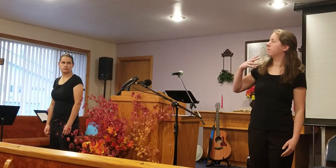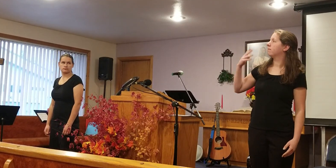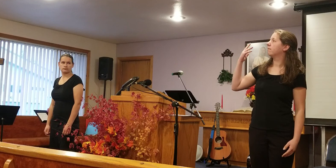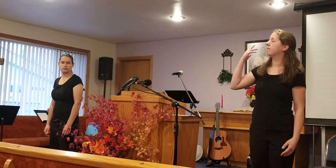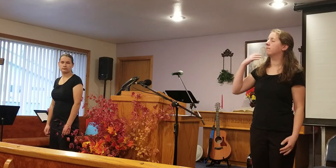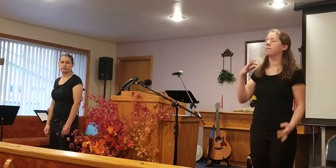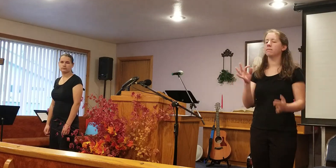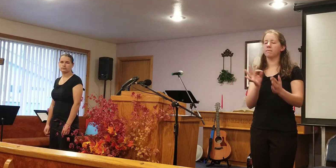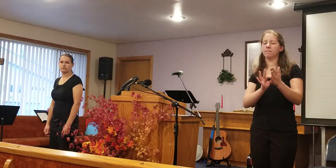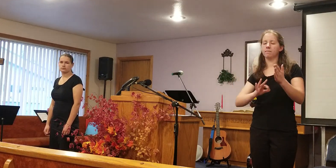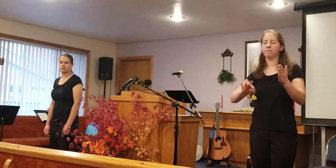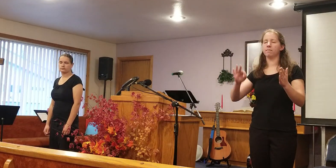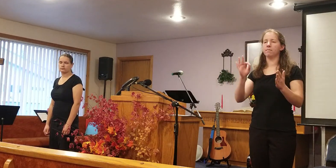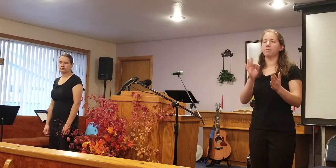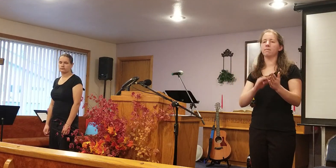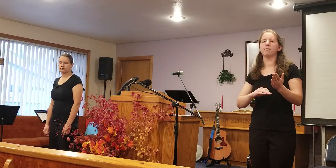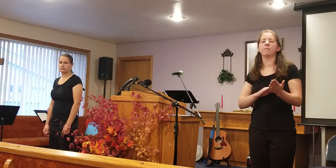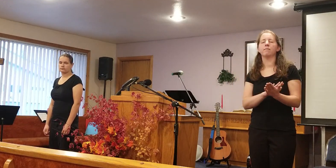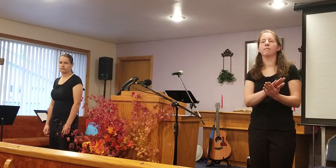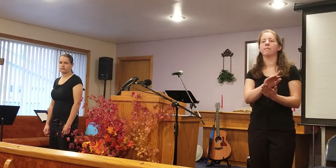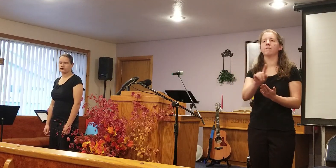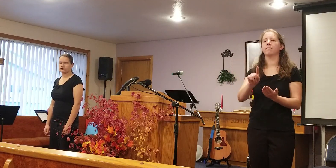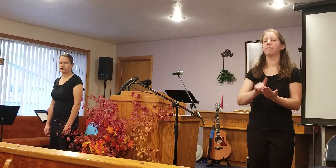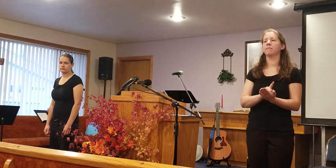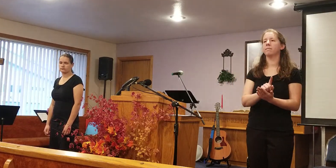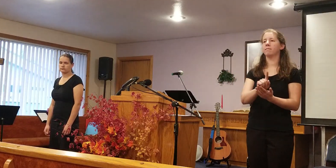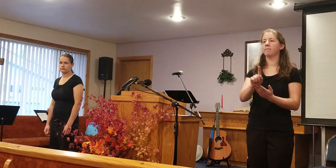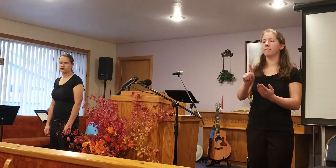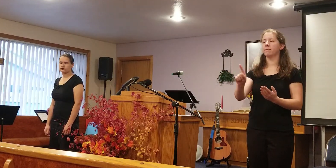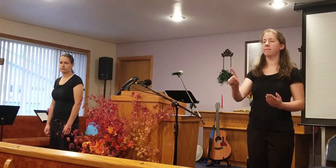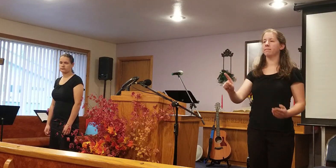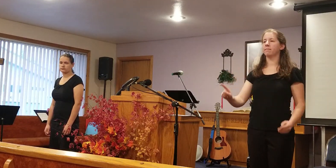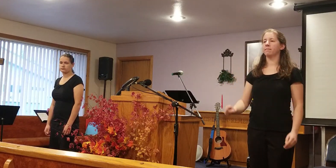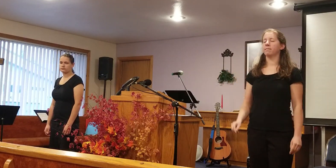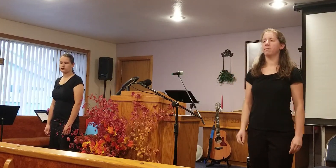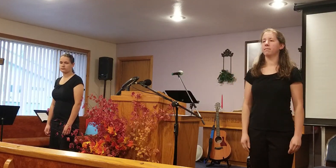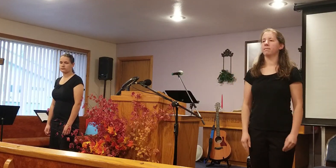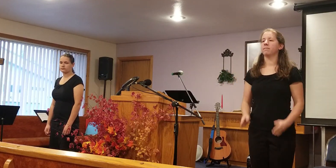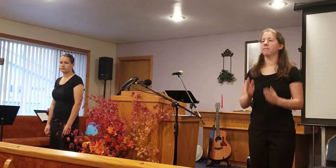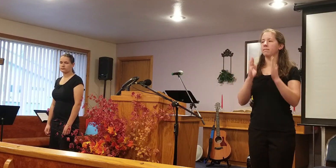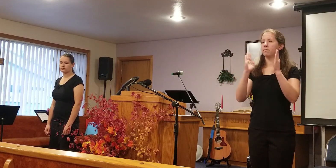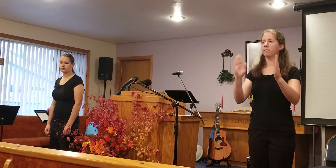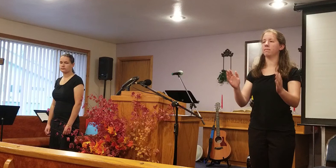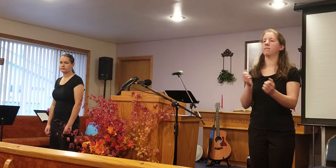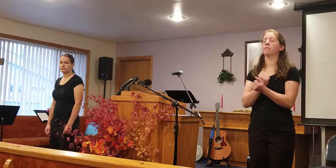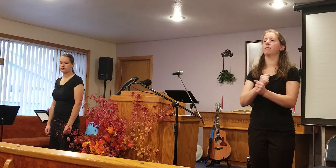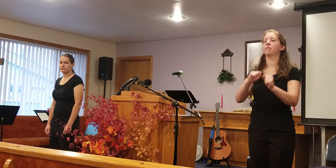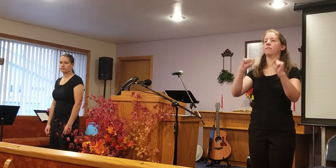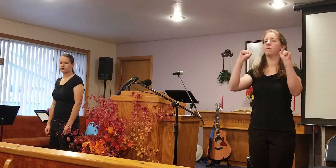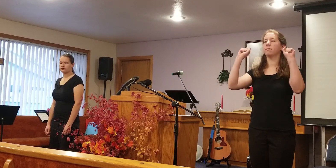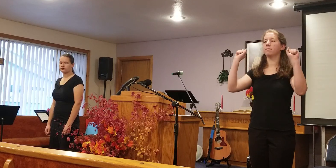foretaste of glory divine. Heir of salvation,